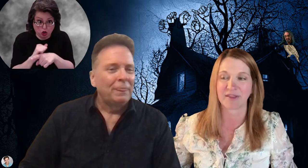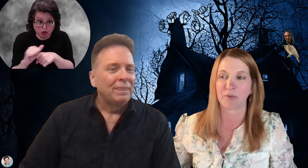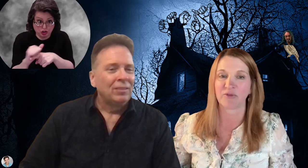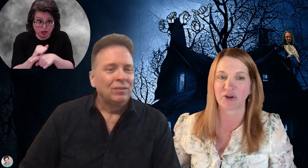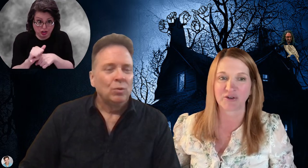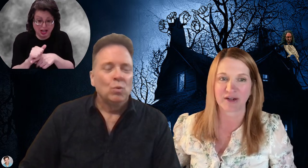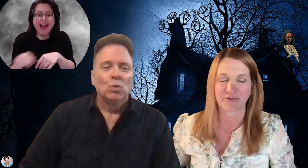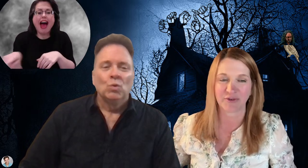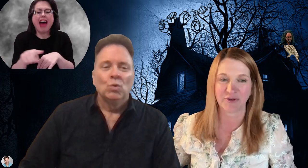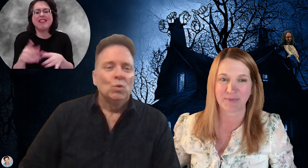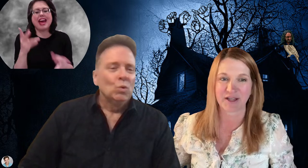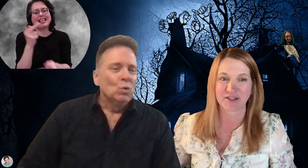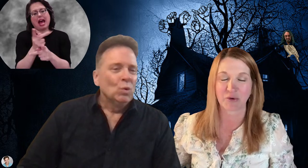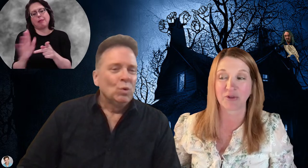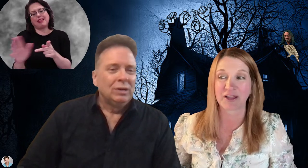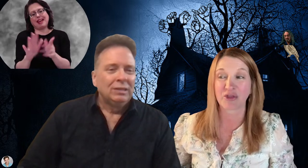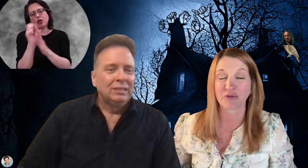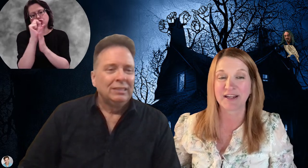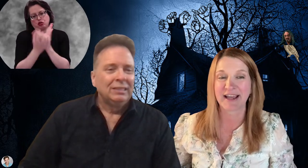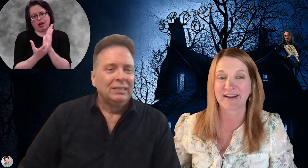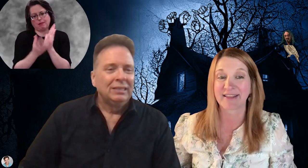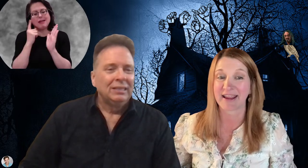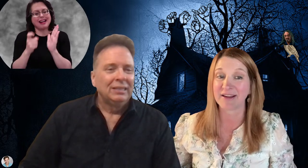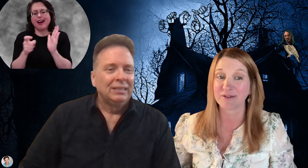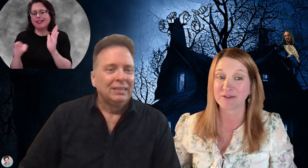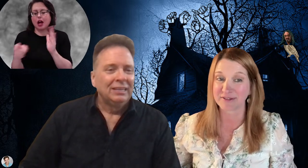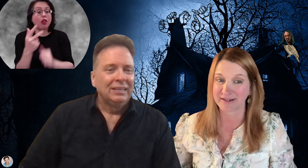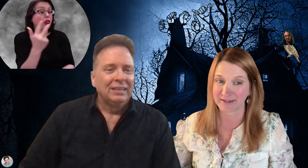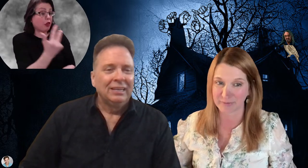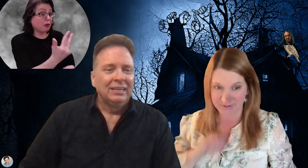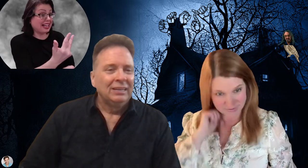So they were very grateful because only three out of the eight knew sign language.